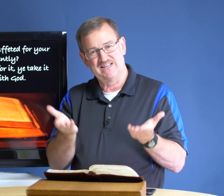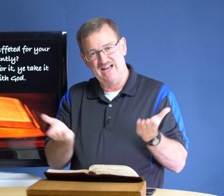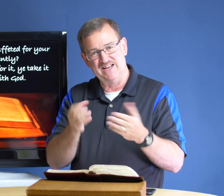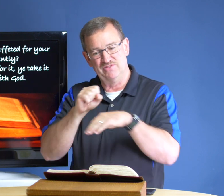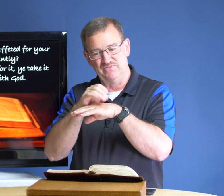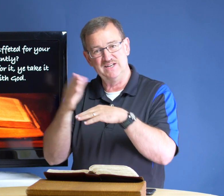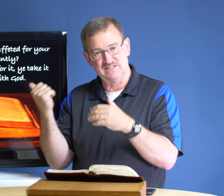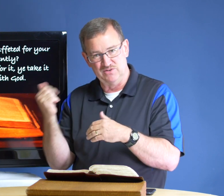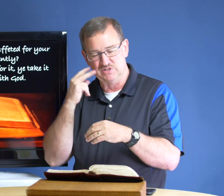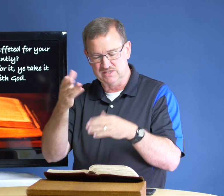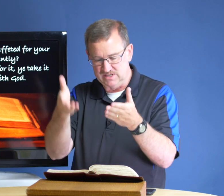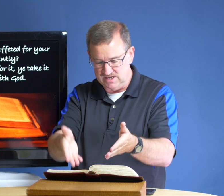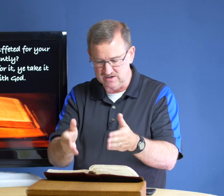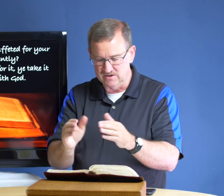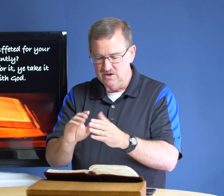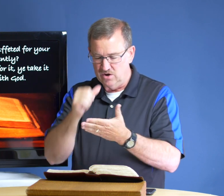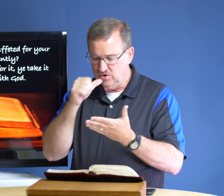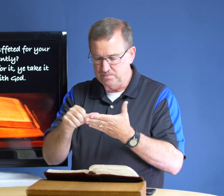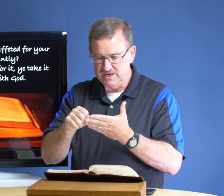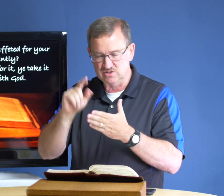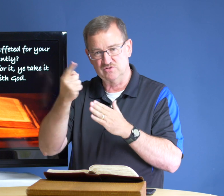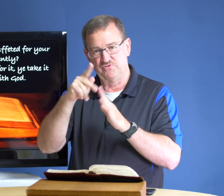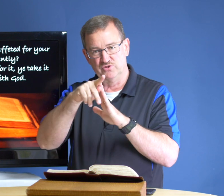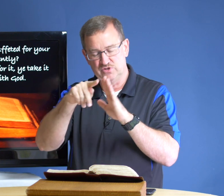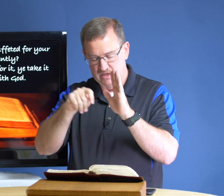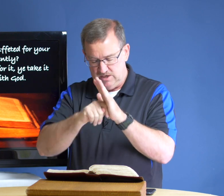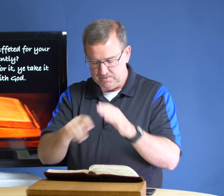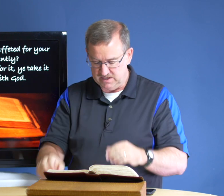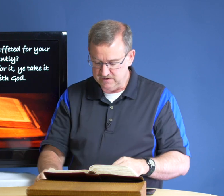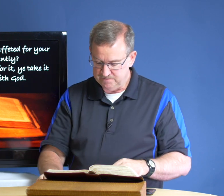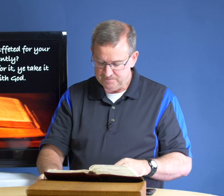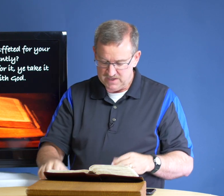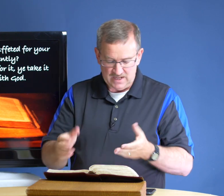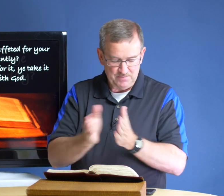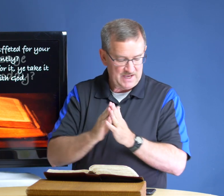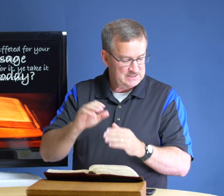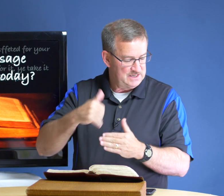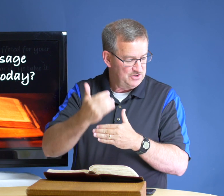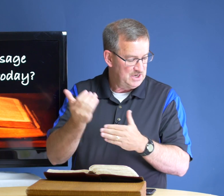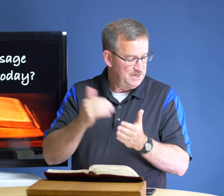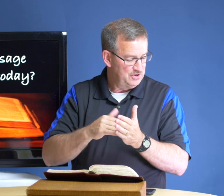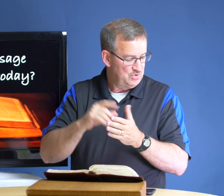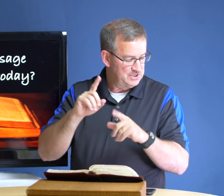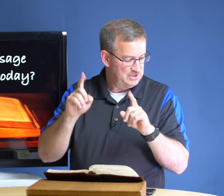kind of advice that we see here on the pages of first peter let me ask another another question